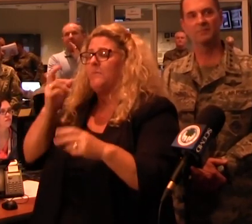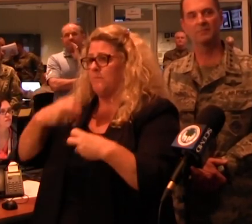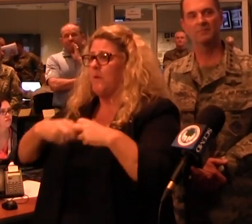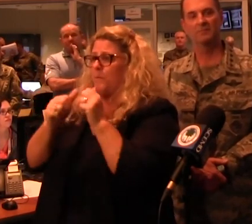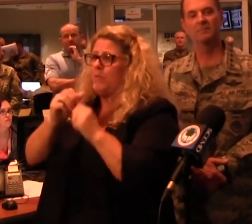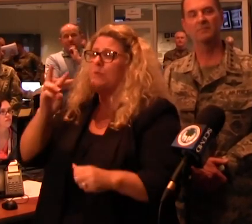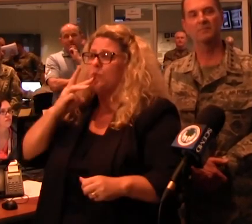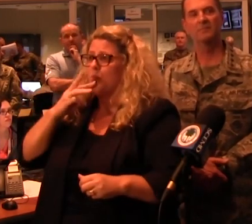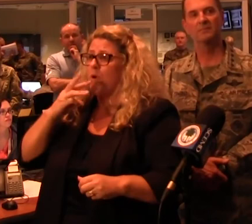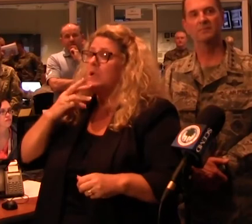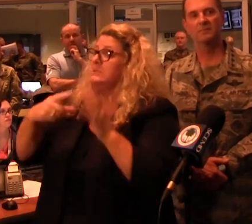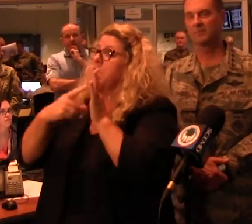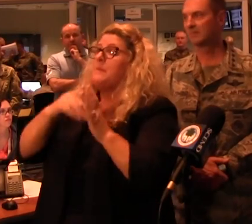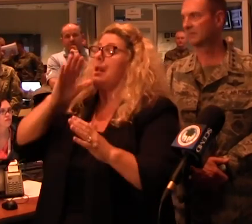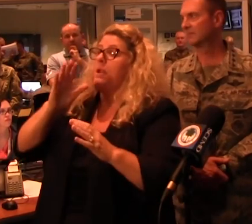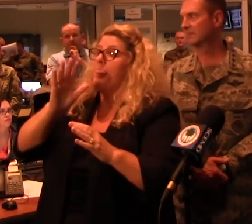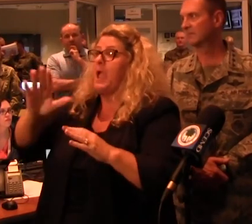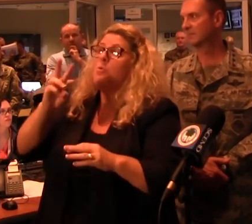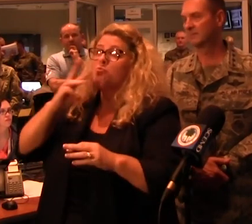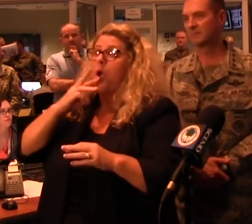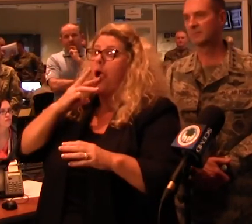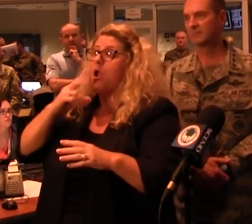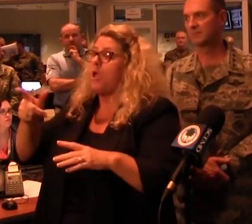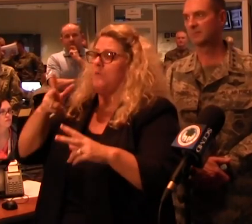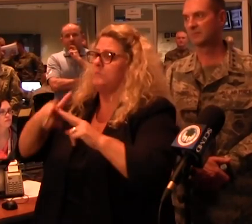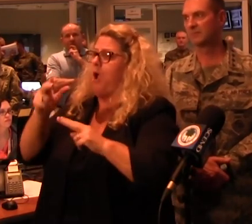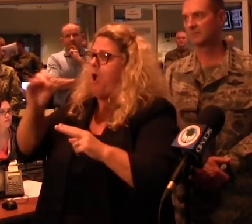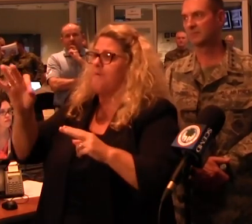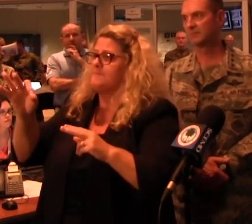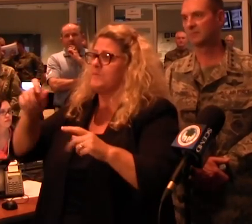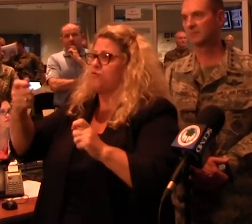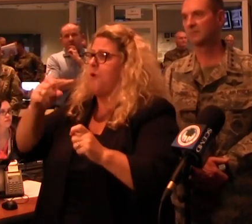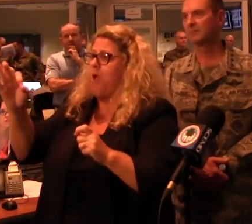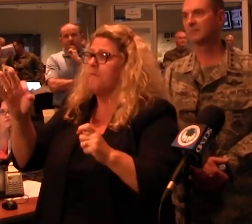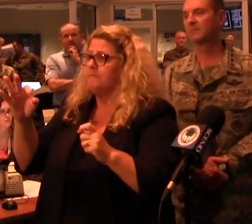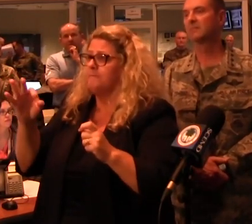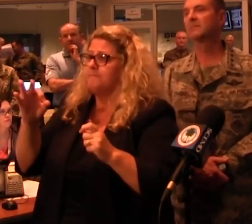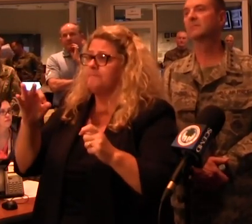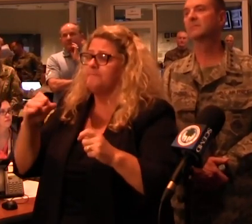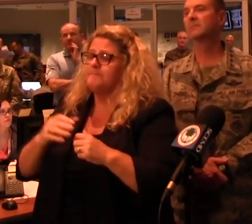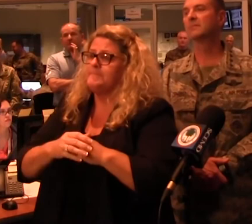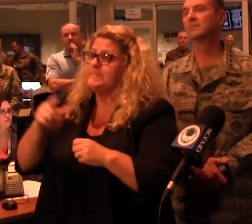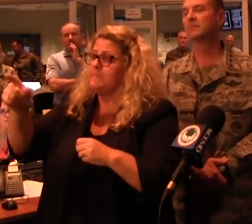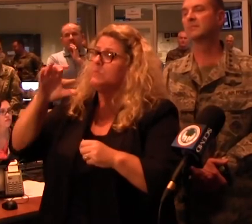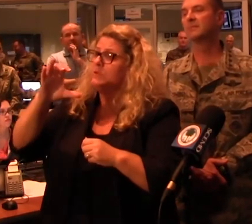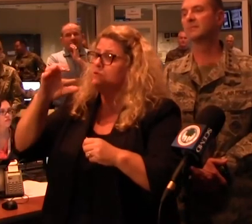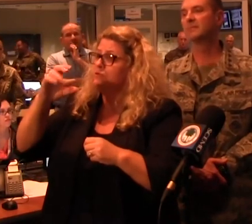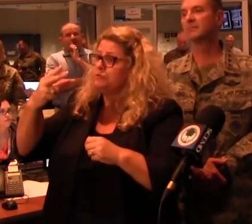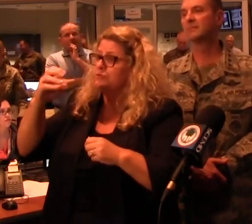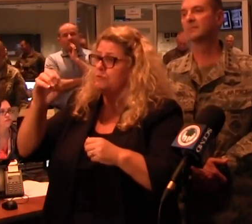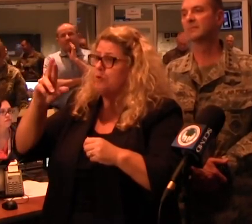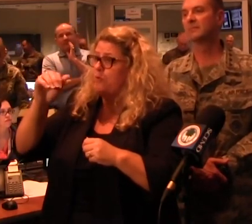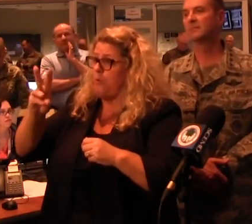water. If they don't have the water cut off, they're to have problems with water anyway, as well as the entire infrastructure. You mentioned Toronto already has no water. Are there other towns